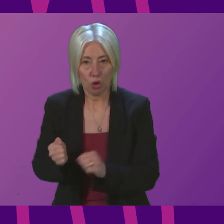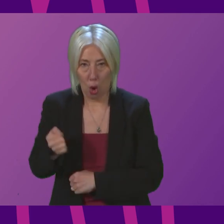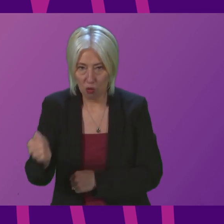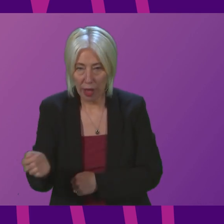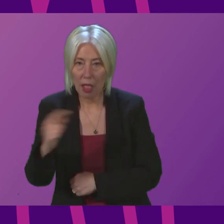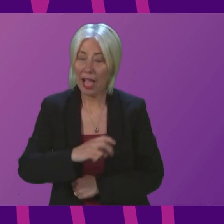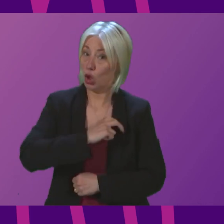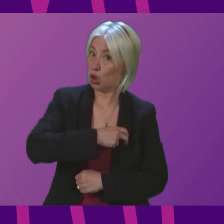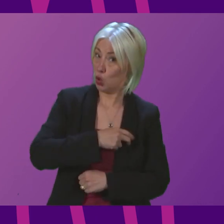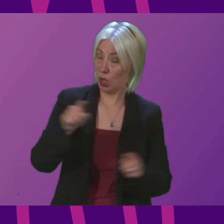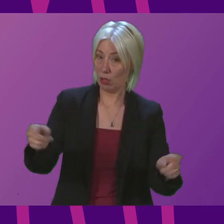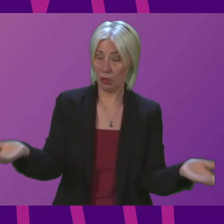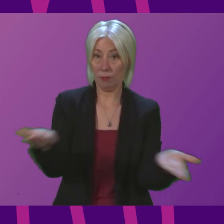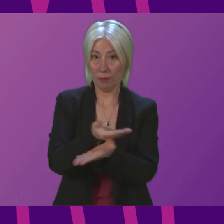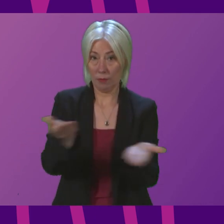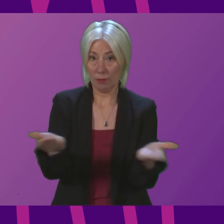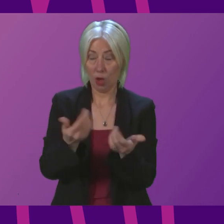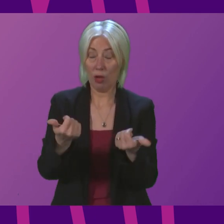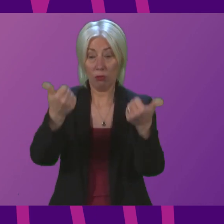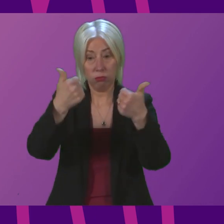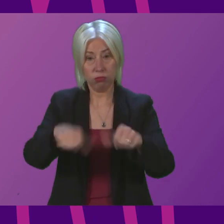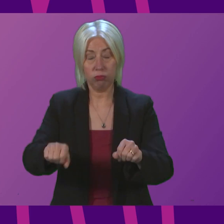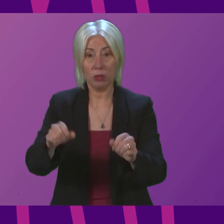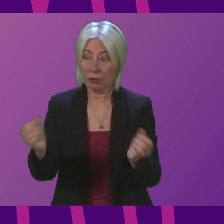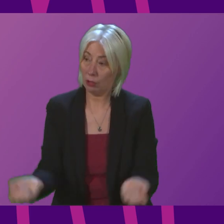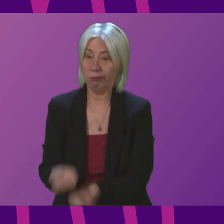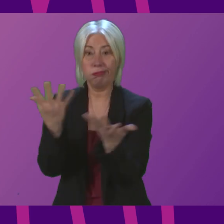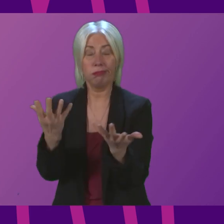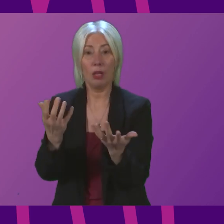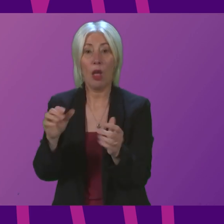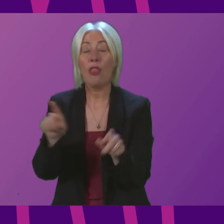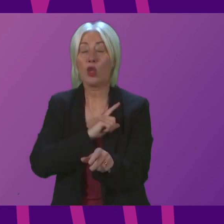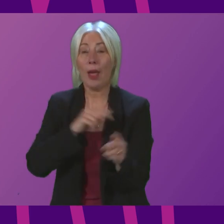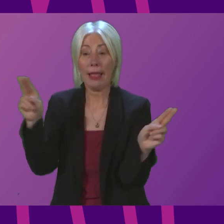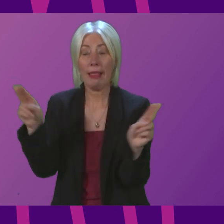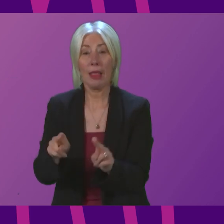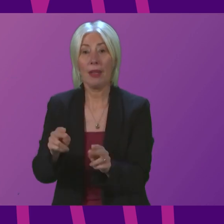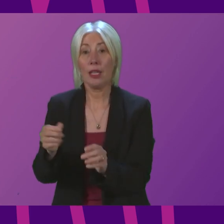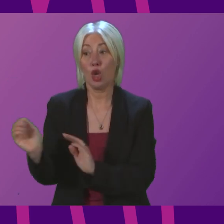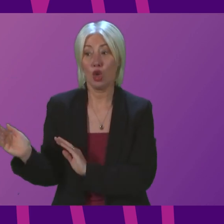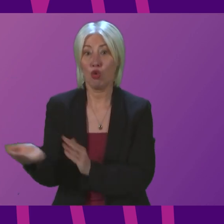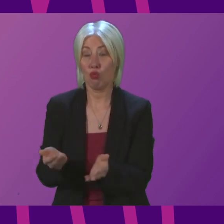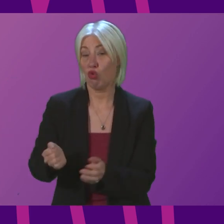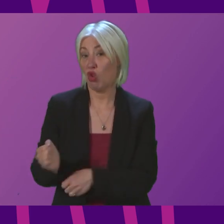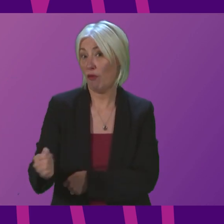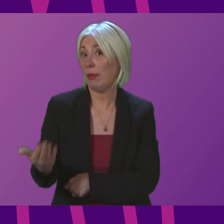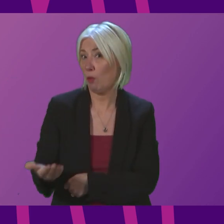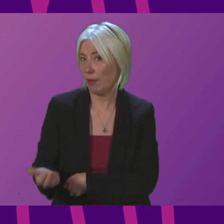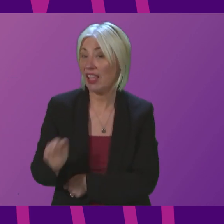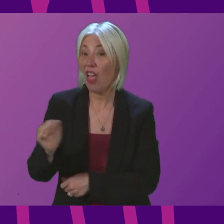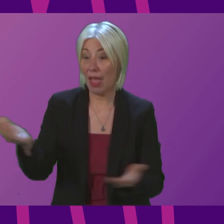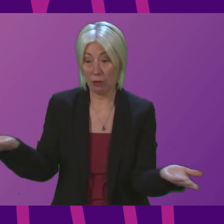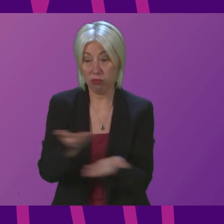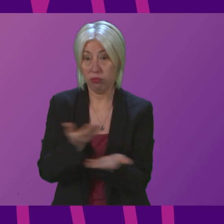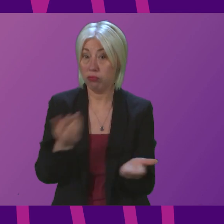the trade unions to resolve the industrial dispute that is disrupting that is limited services just now and that dialogue is